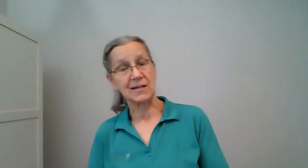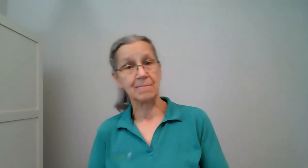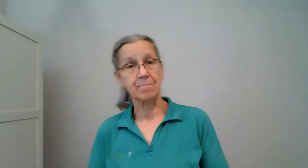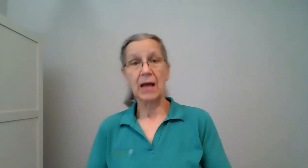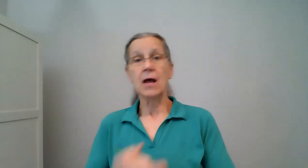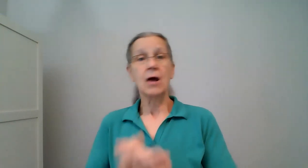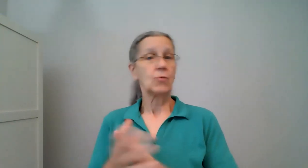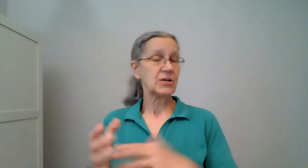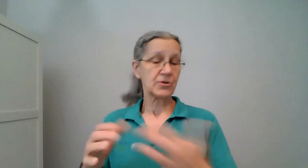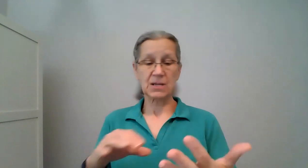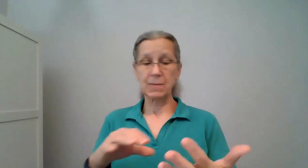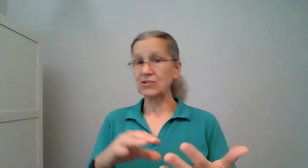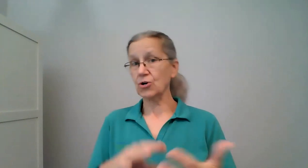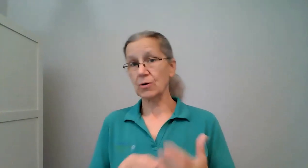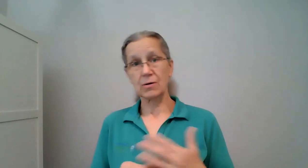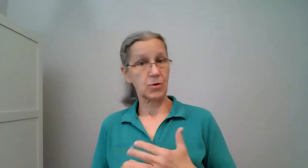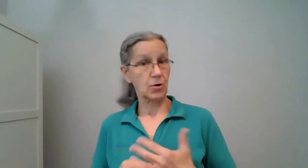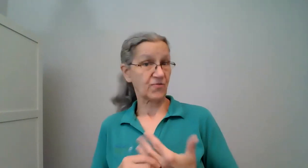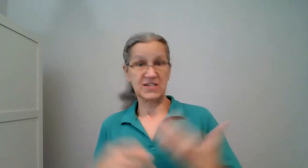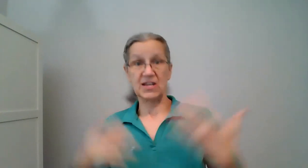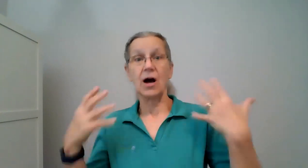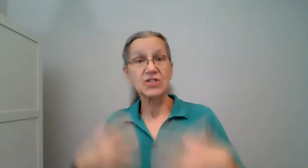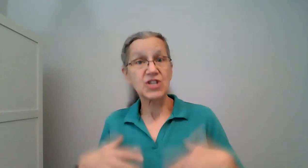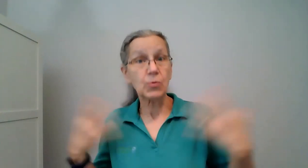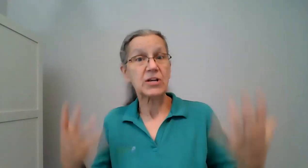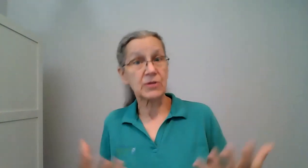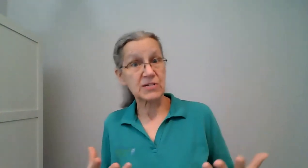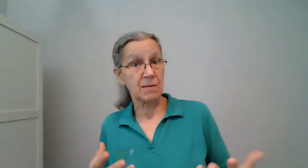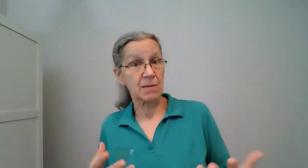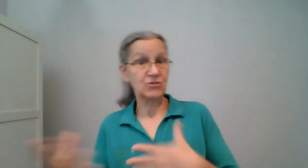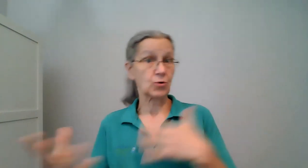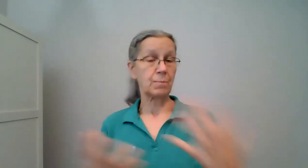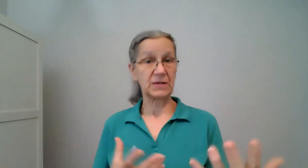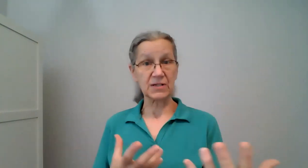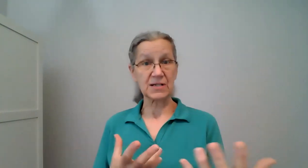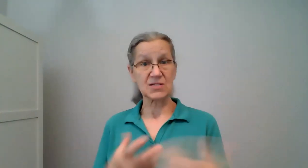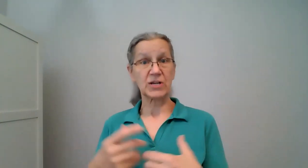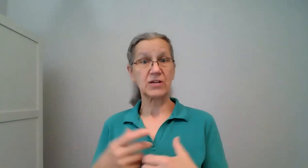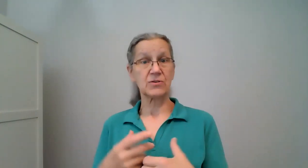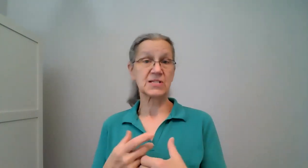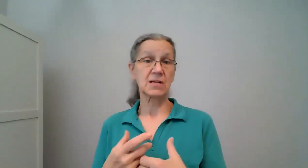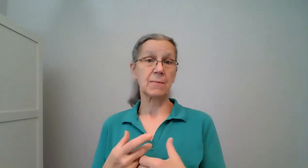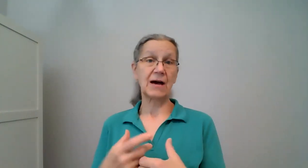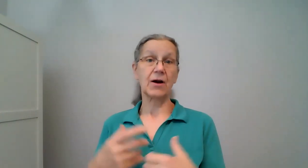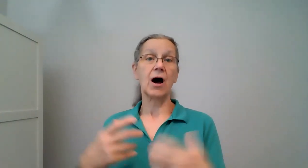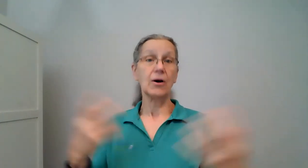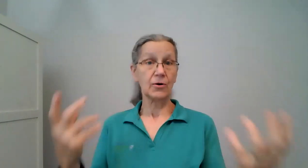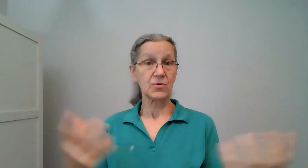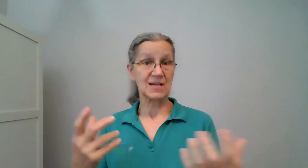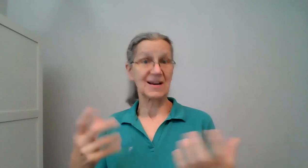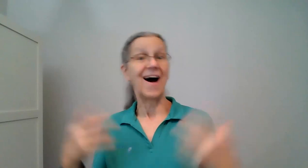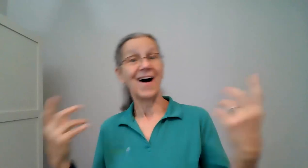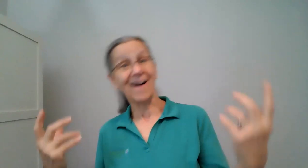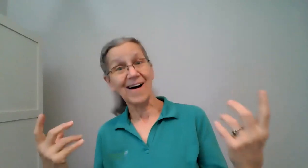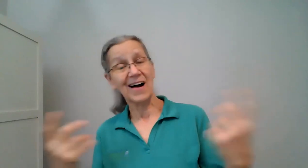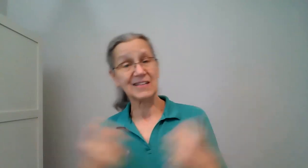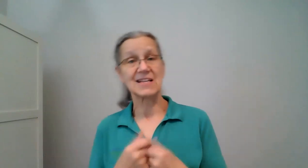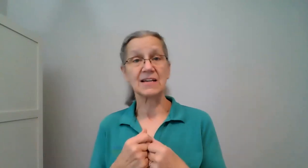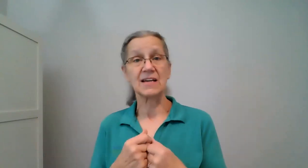what are you noticing about your your physiology what are you noticing about your abilities what are you noticing about uh-ohs and ahas and